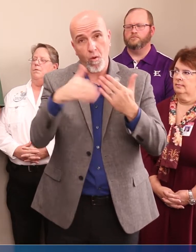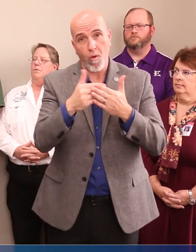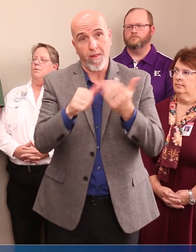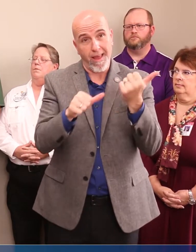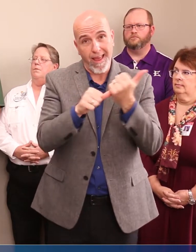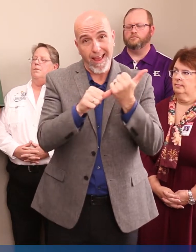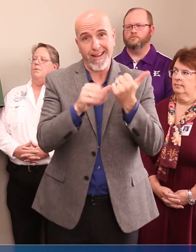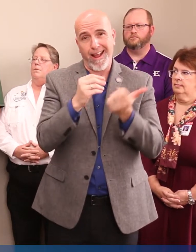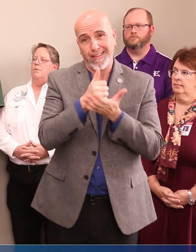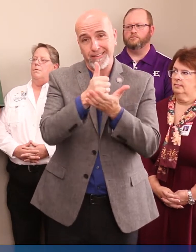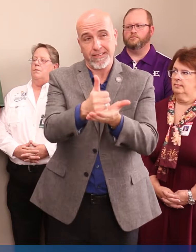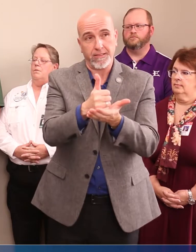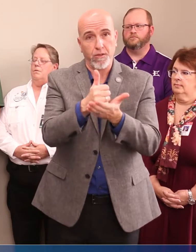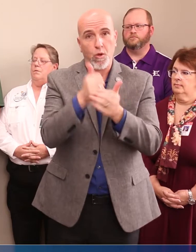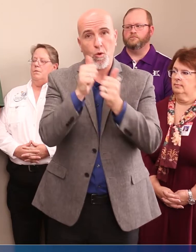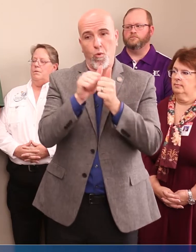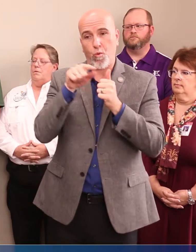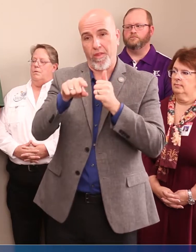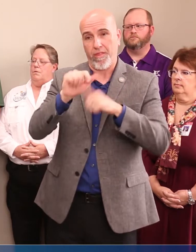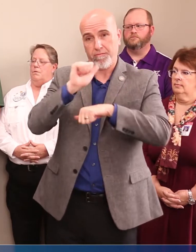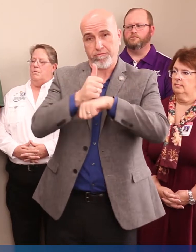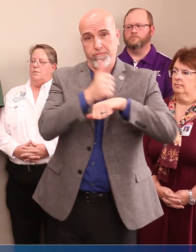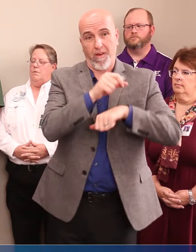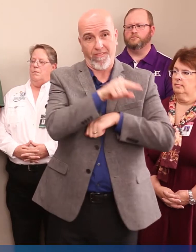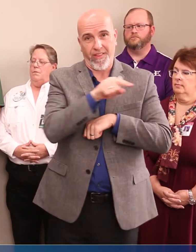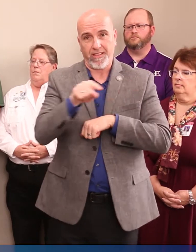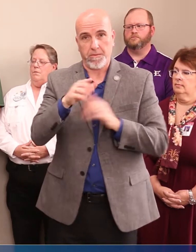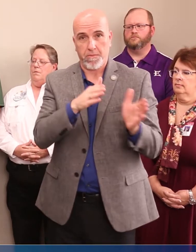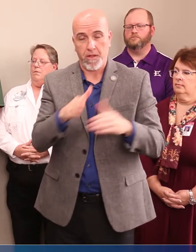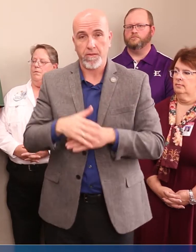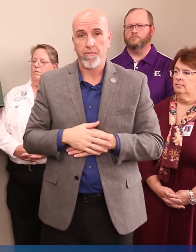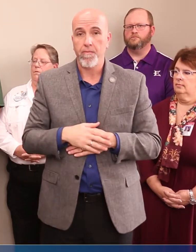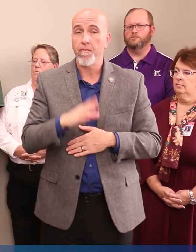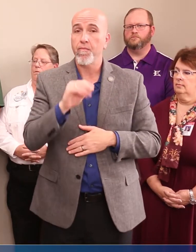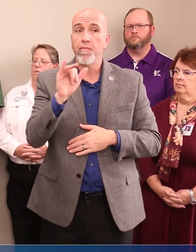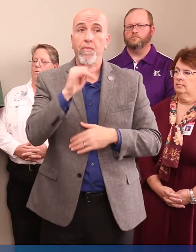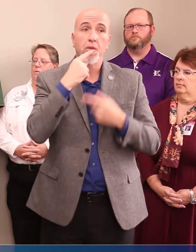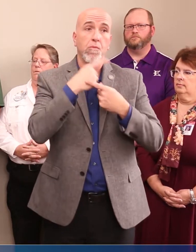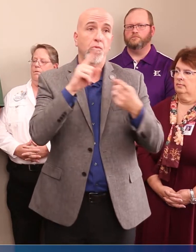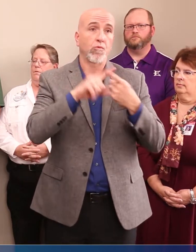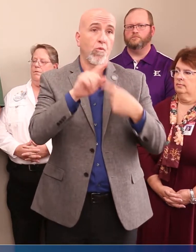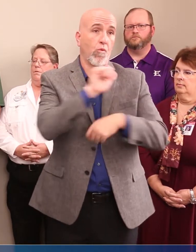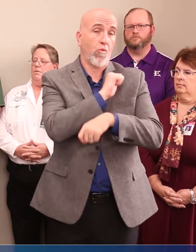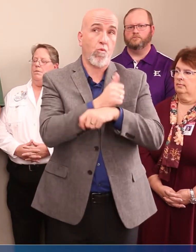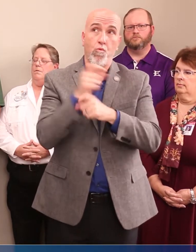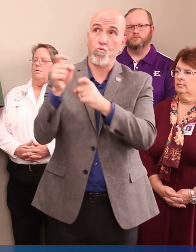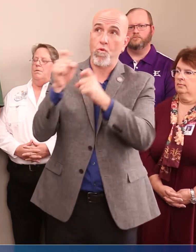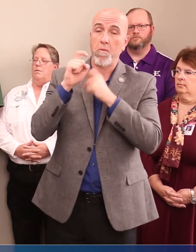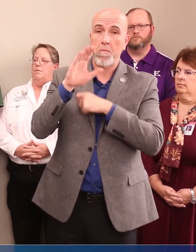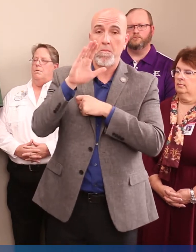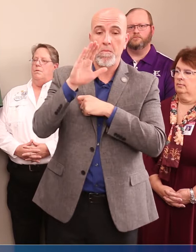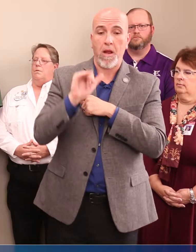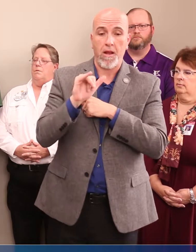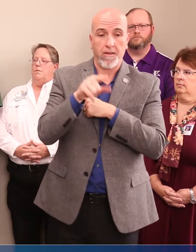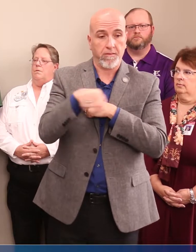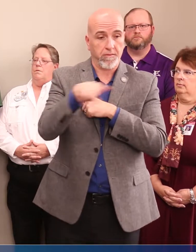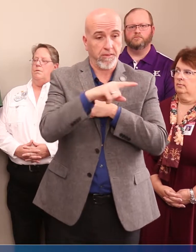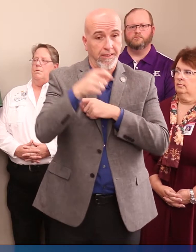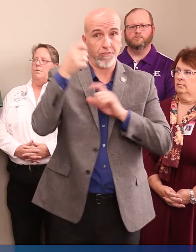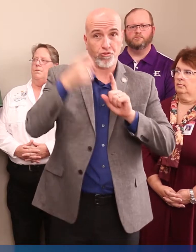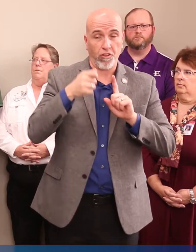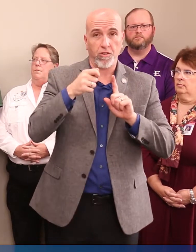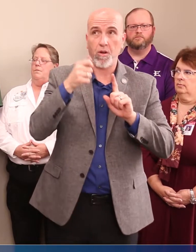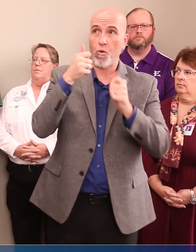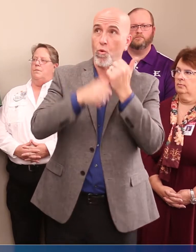assistance under the administration of these plans. Be it also proclaimed pursuant to the authority granted to the county judge